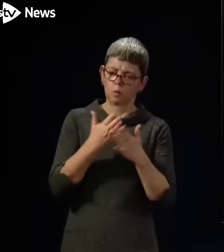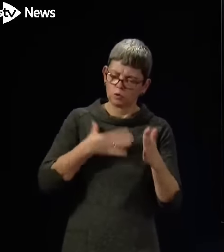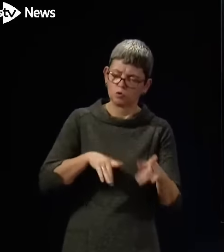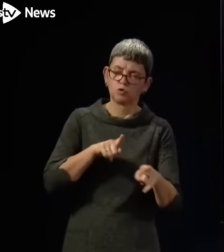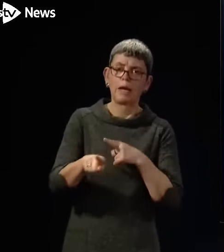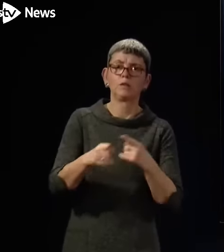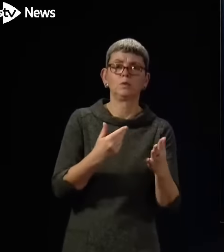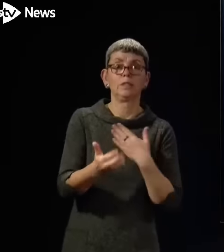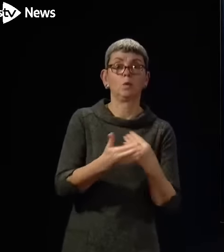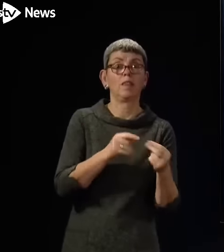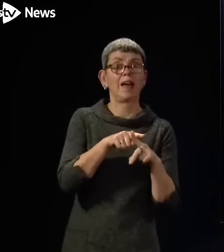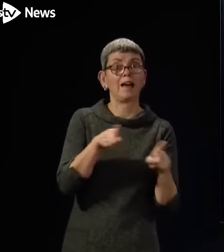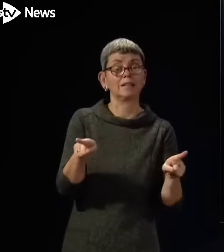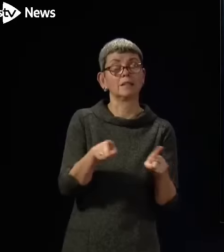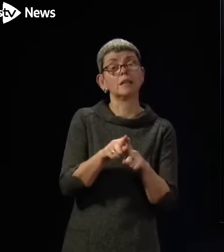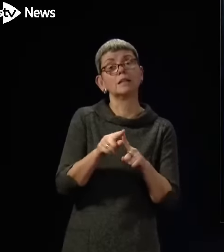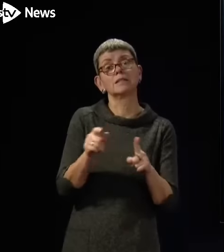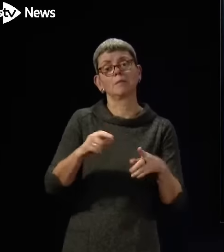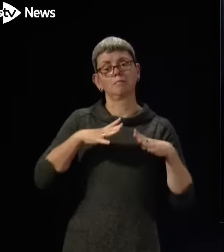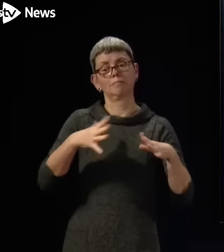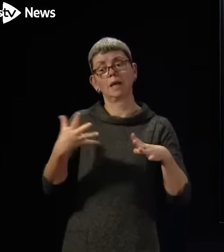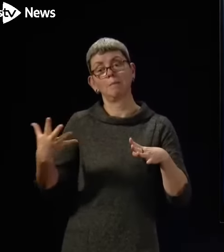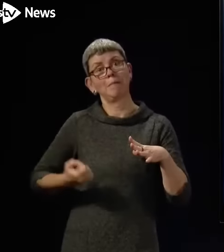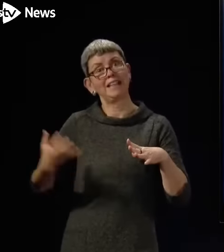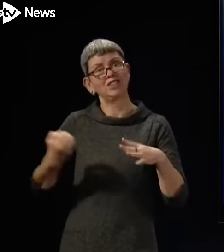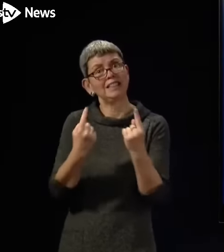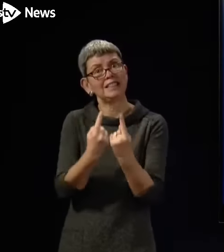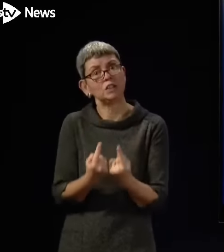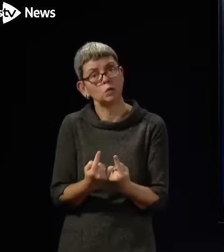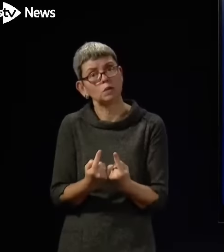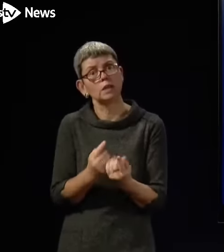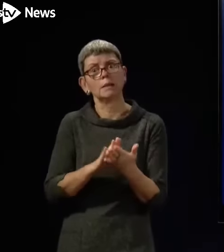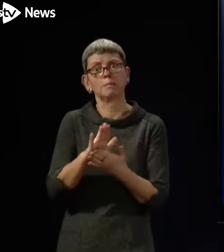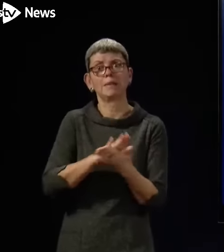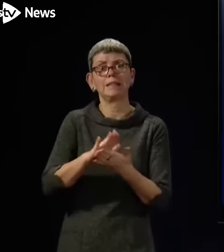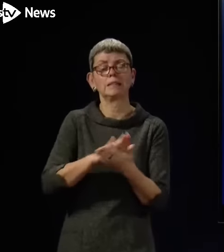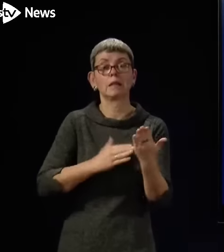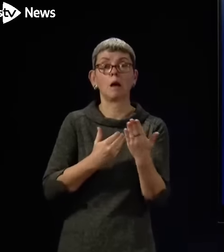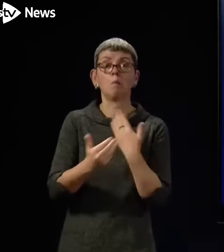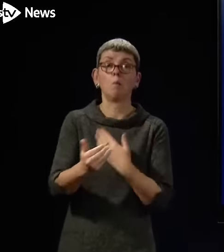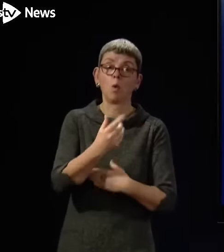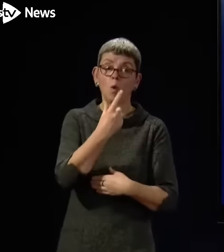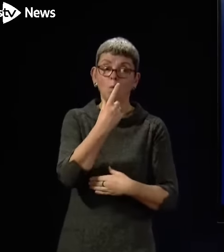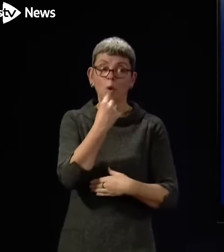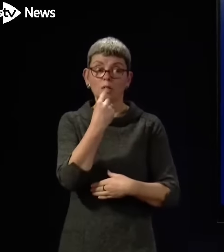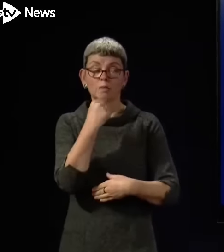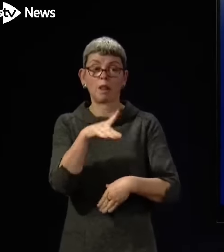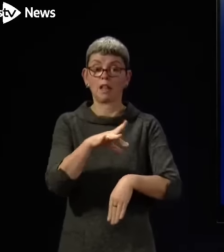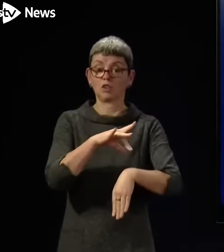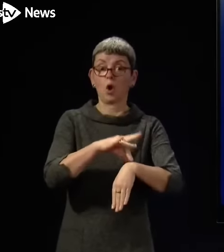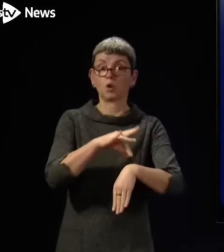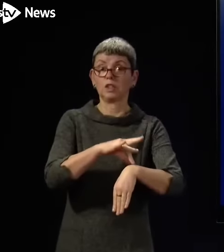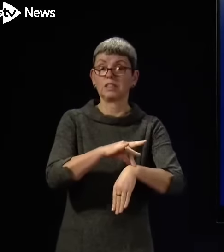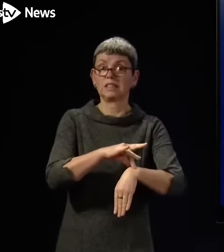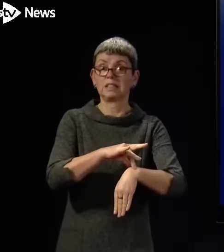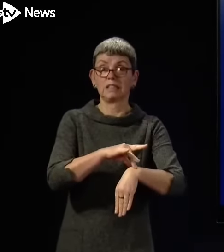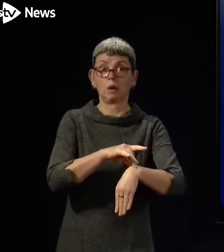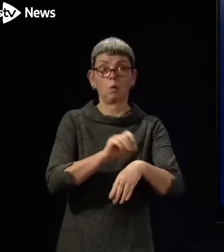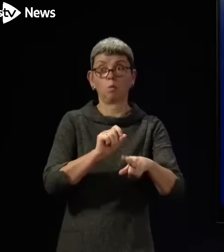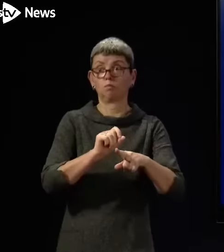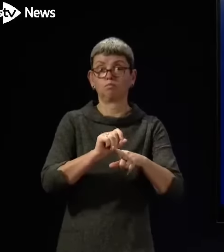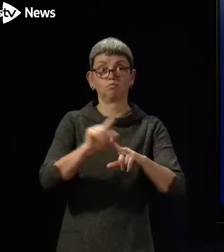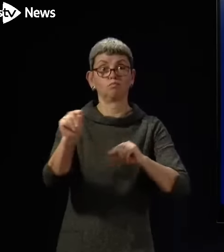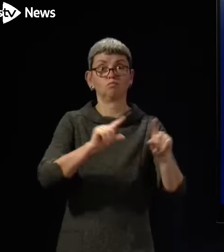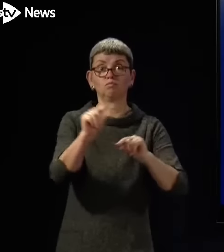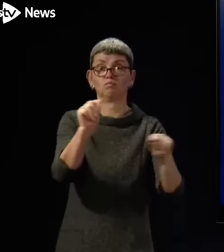have pension issues that are making it more likely that doctors are leaving the profession. And I would urge the UK government